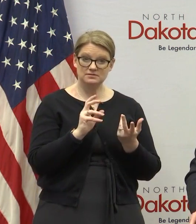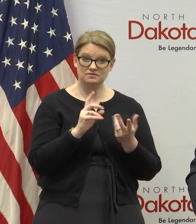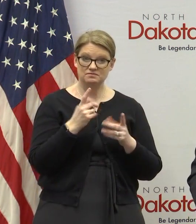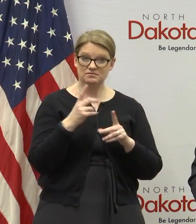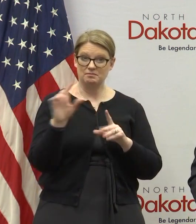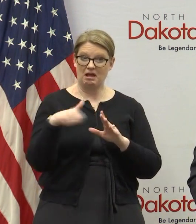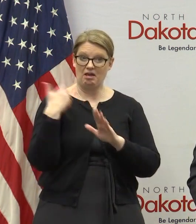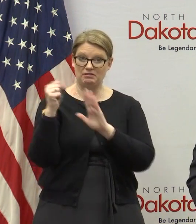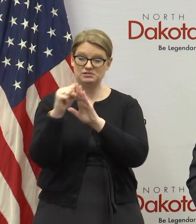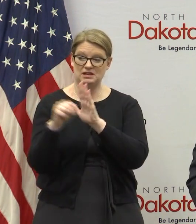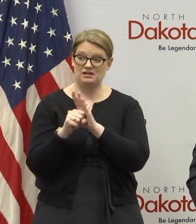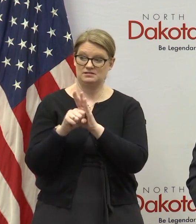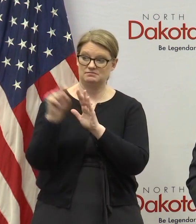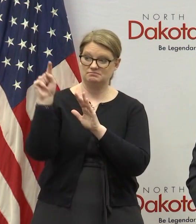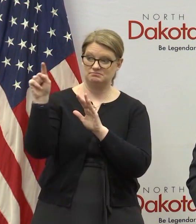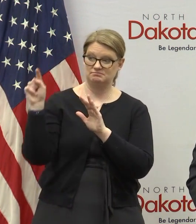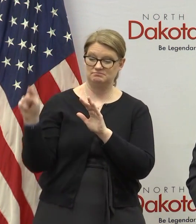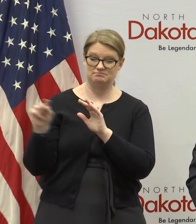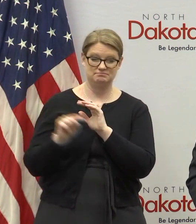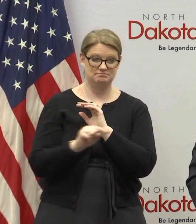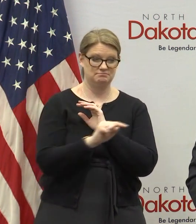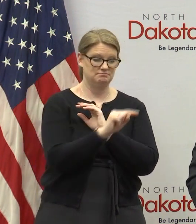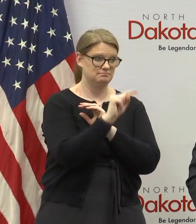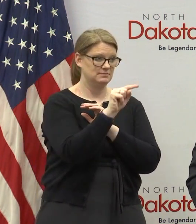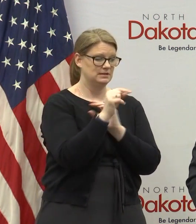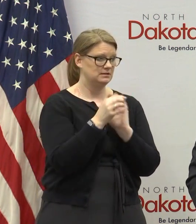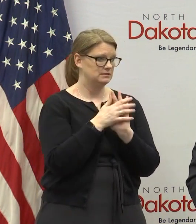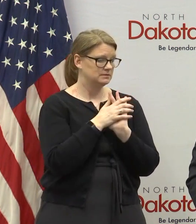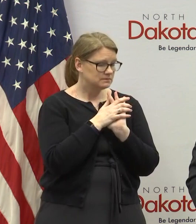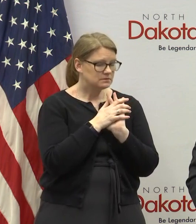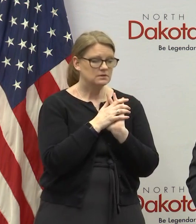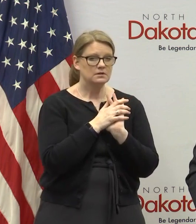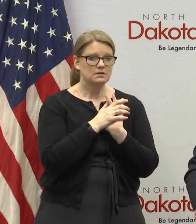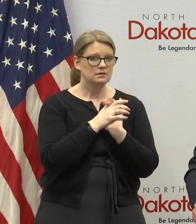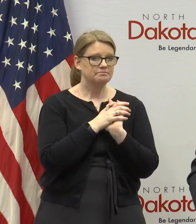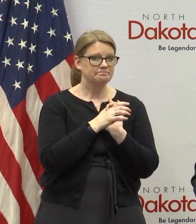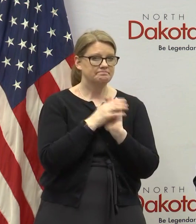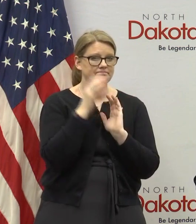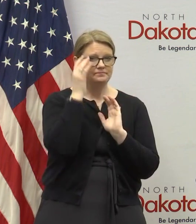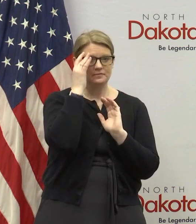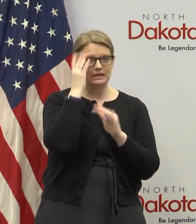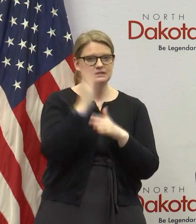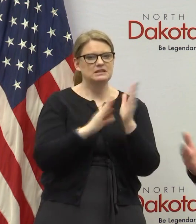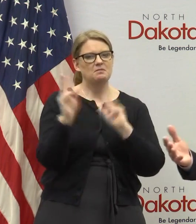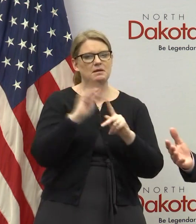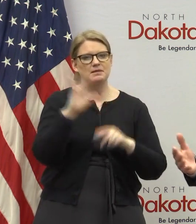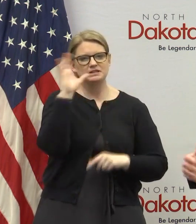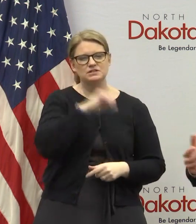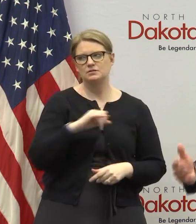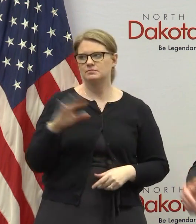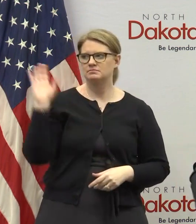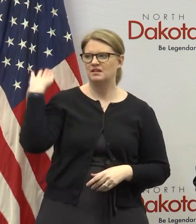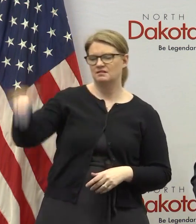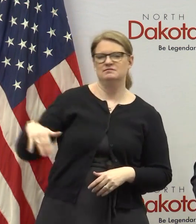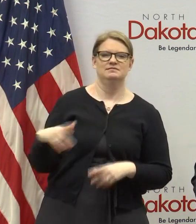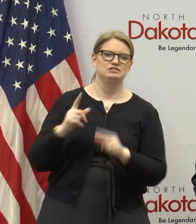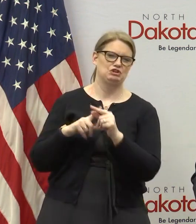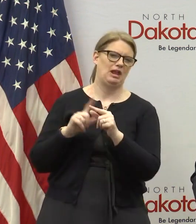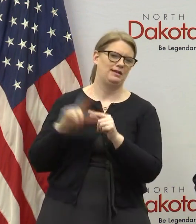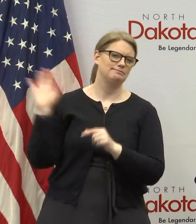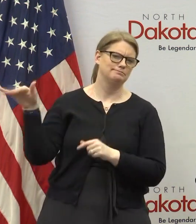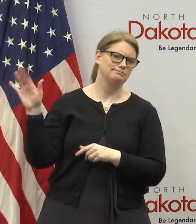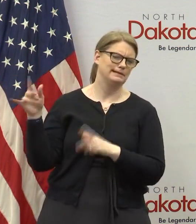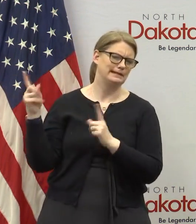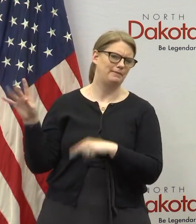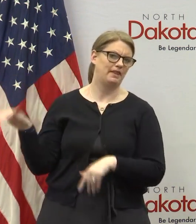other states we have to we we can't assume uh i think some people might have assumed hey well that's china that's happening in china oh